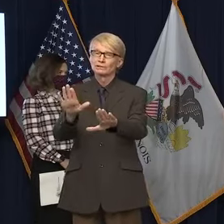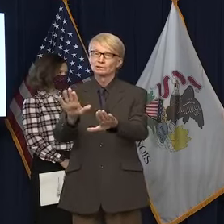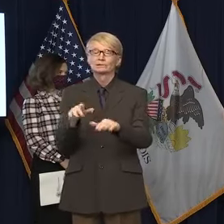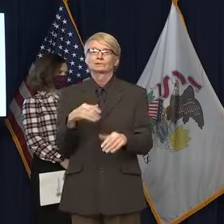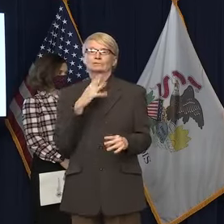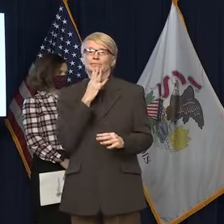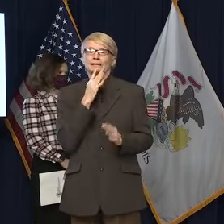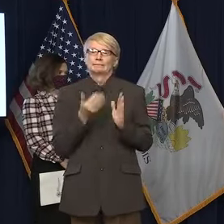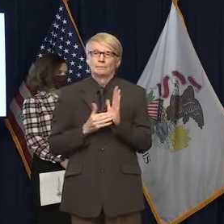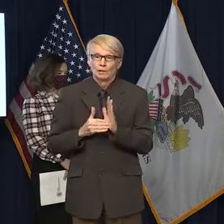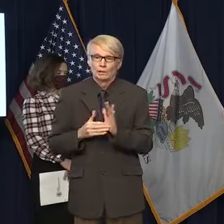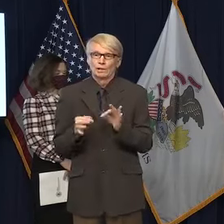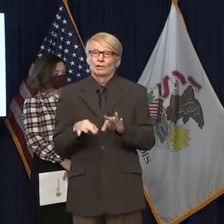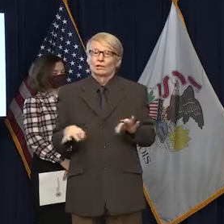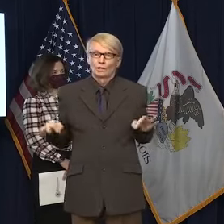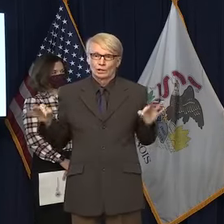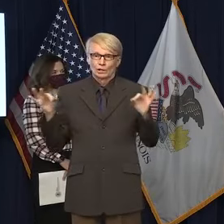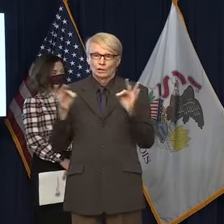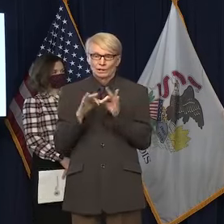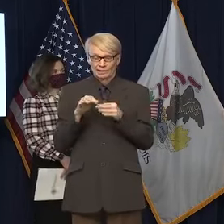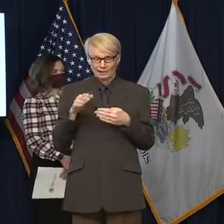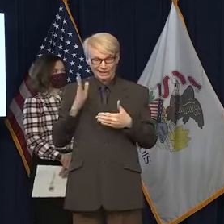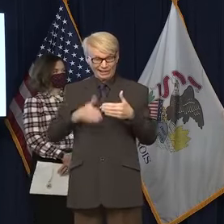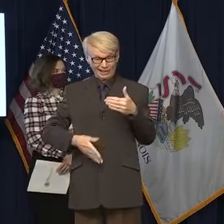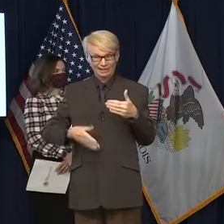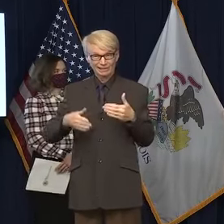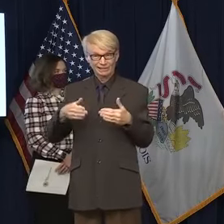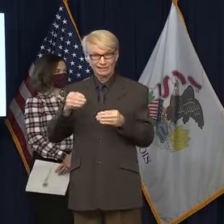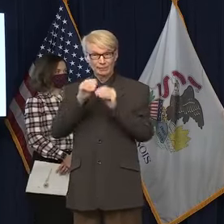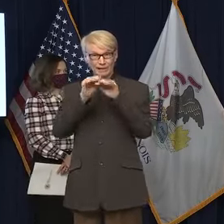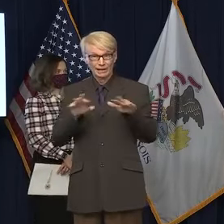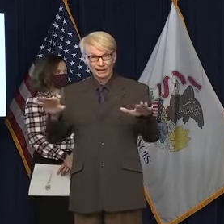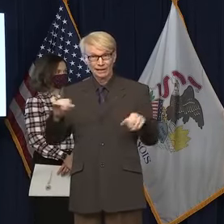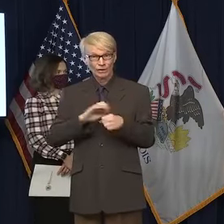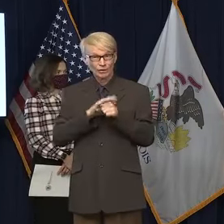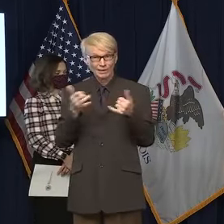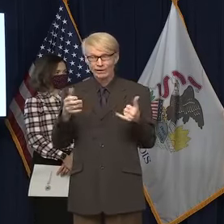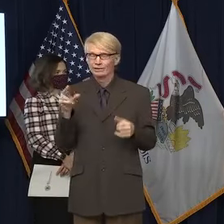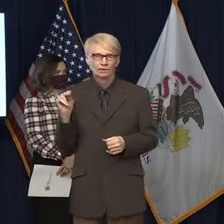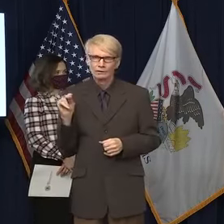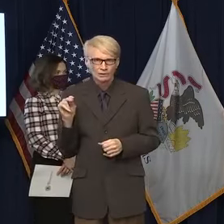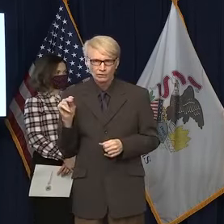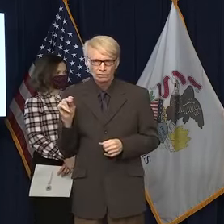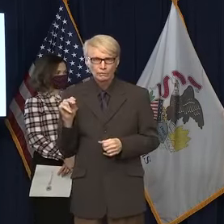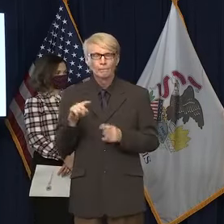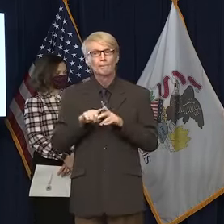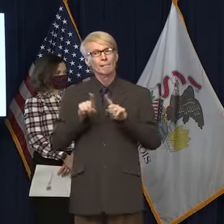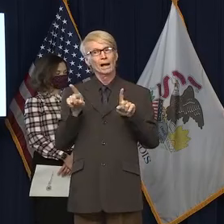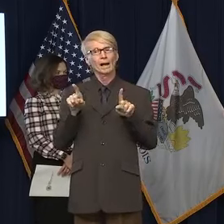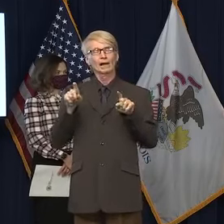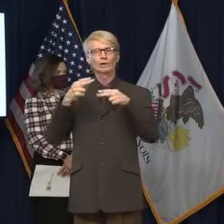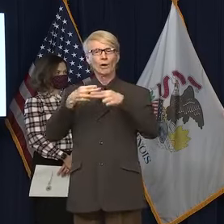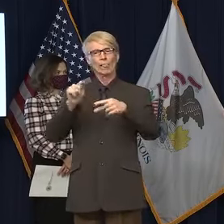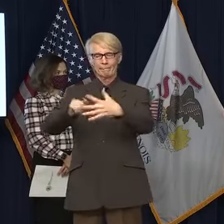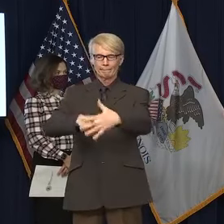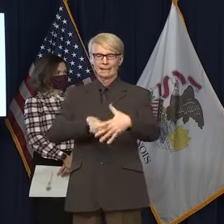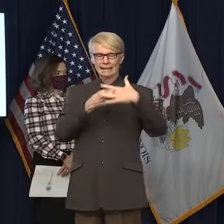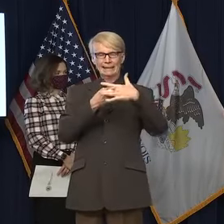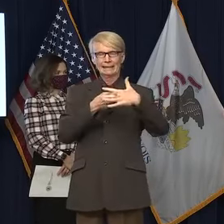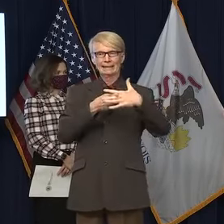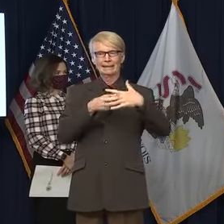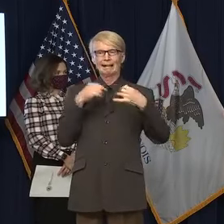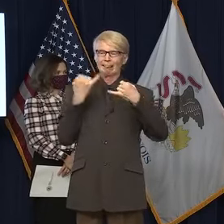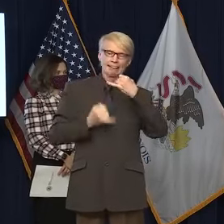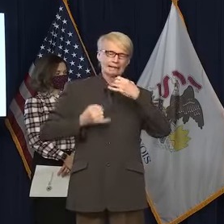it does not signify the end of the pandemic, not yet, but it is the beginning of the end. It's this last